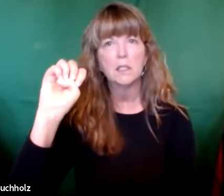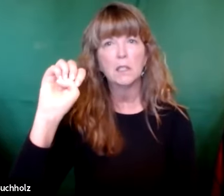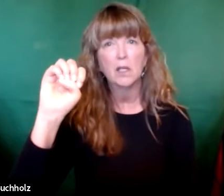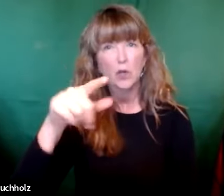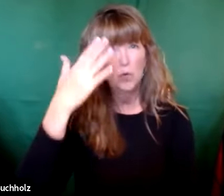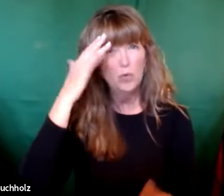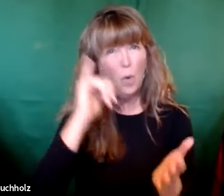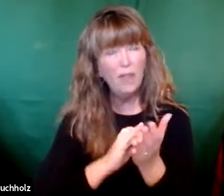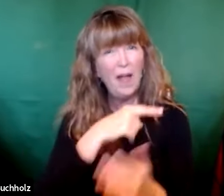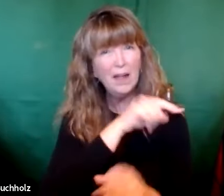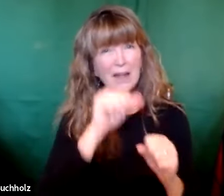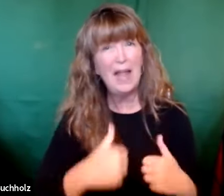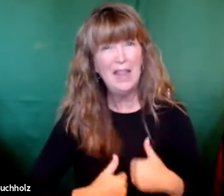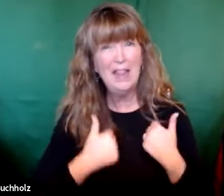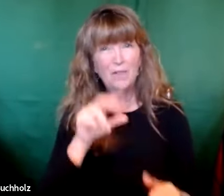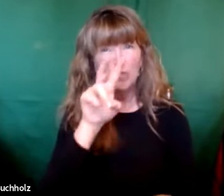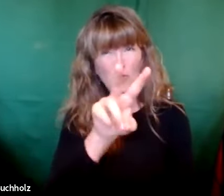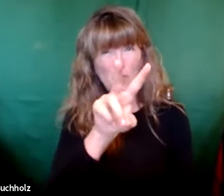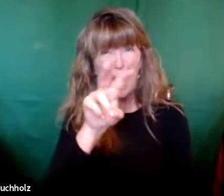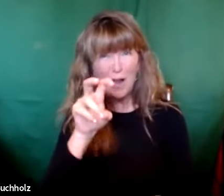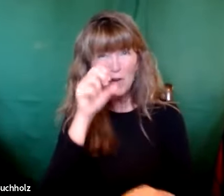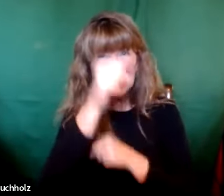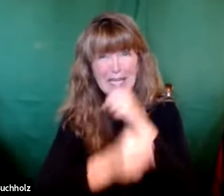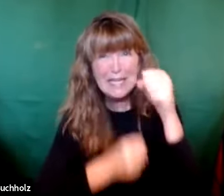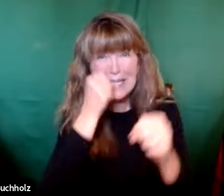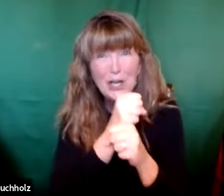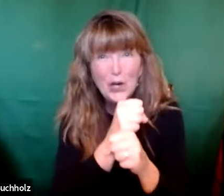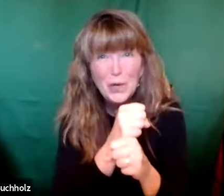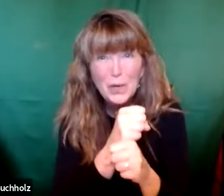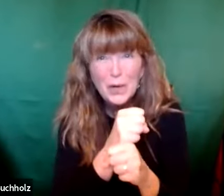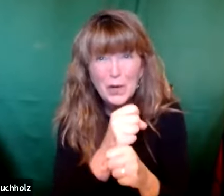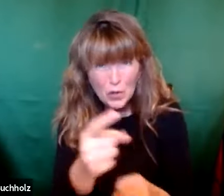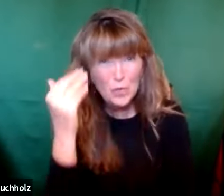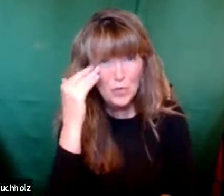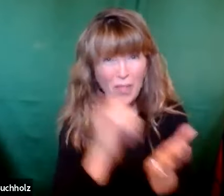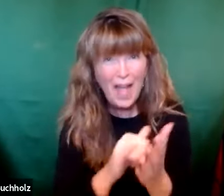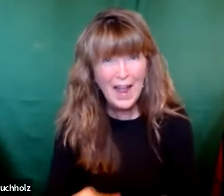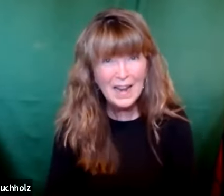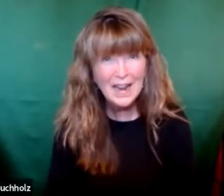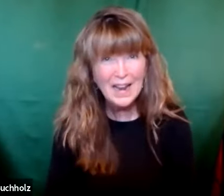And, you know, land tortoises can live to be 200 years old.